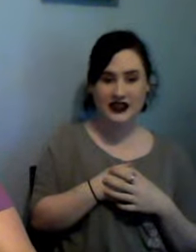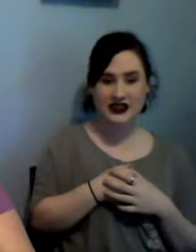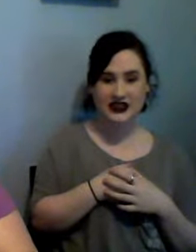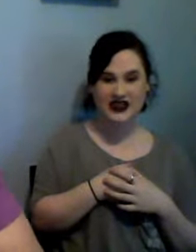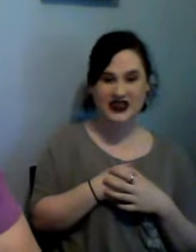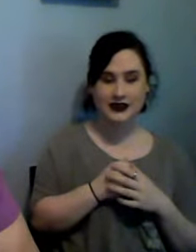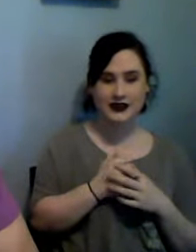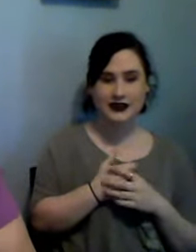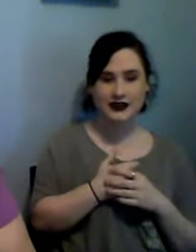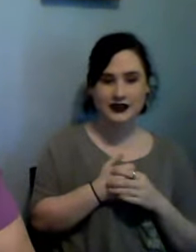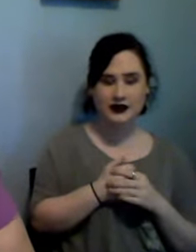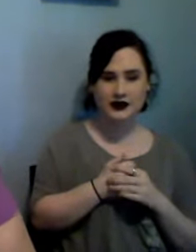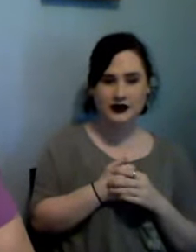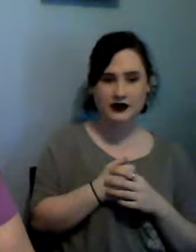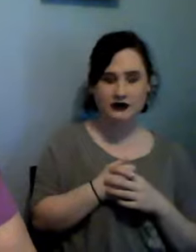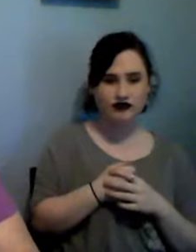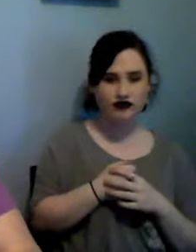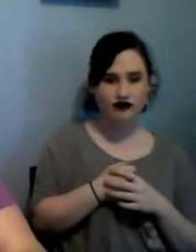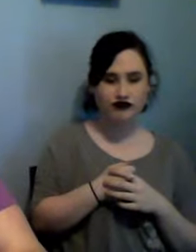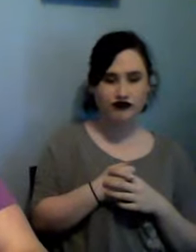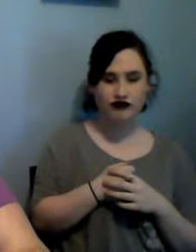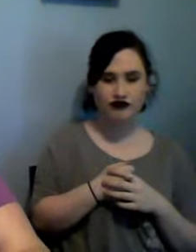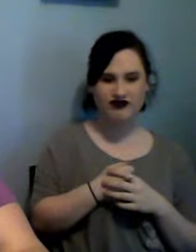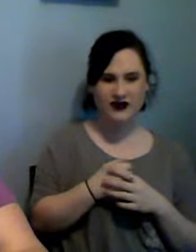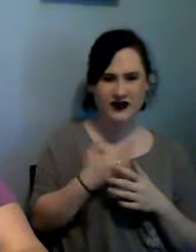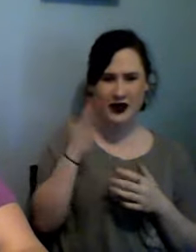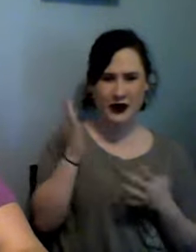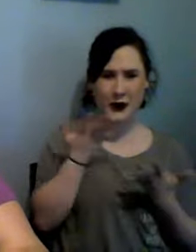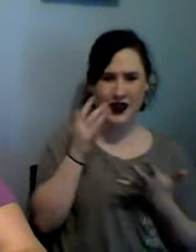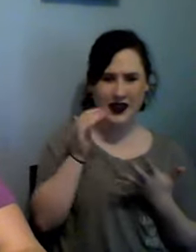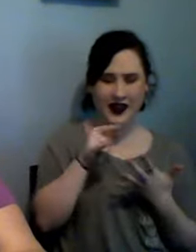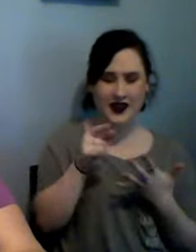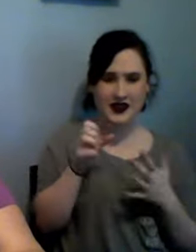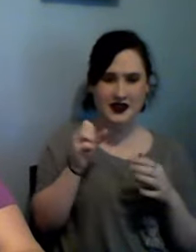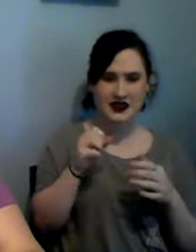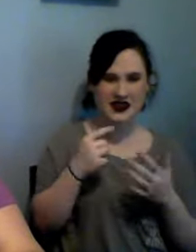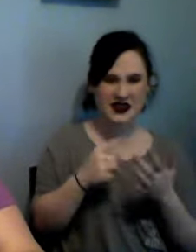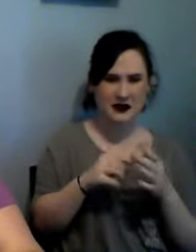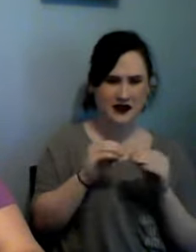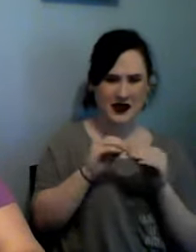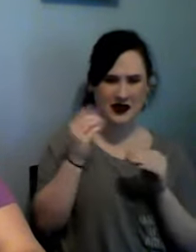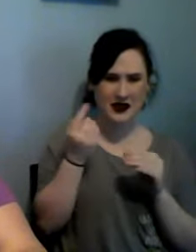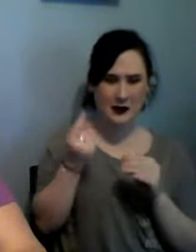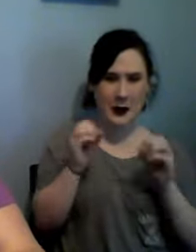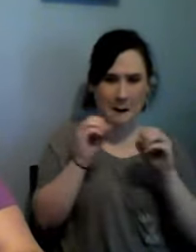I don't know what that is something popped up on the screen another technical difficulty